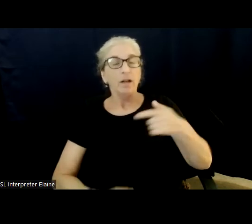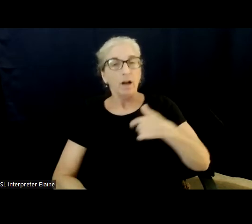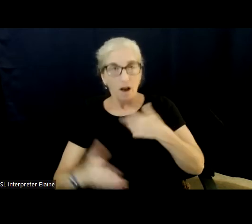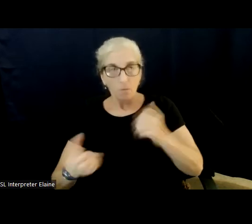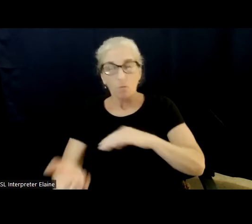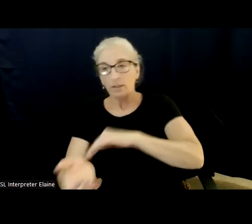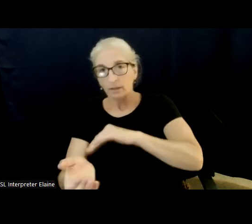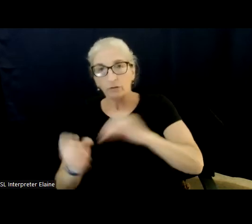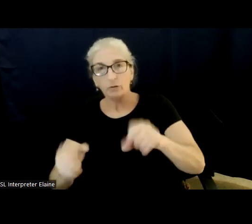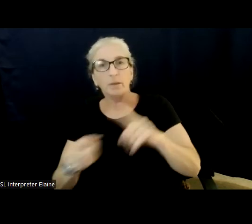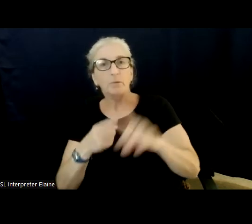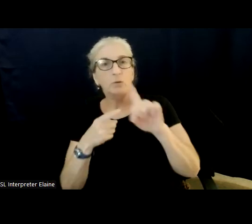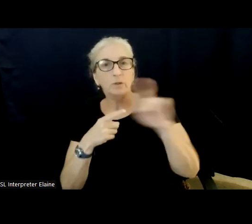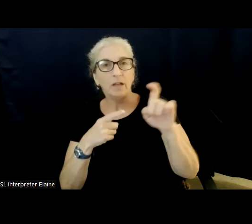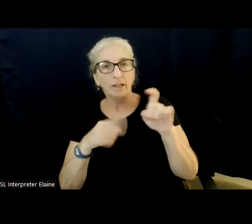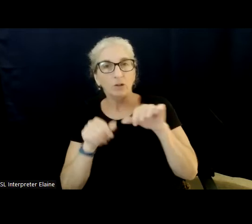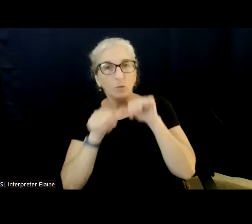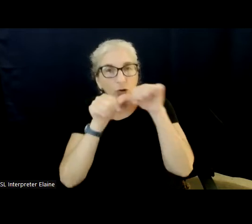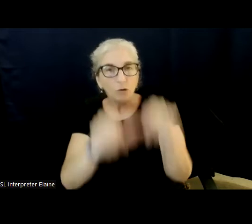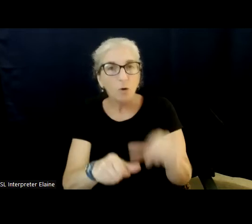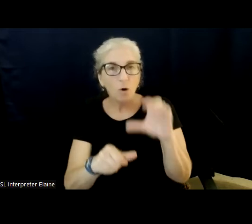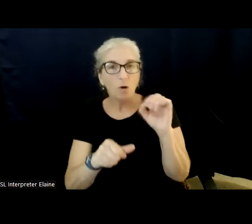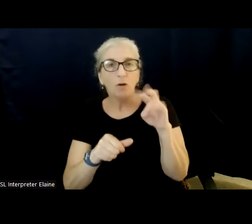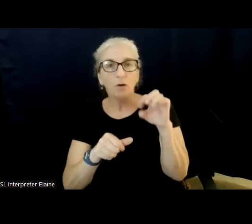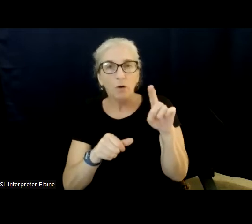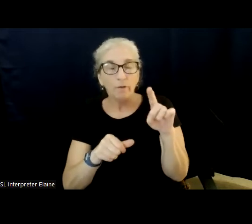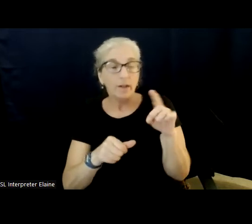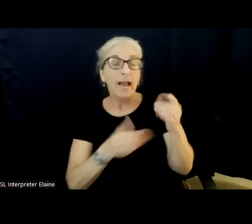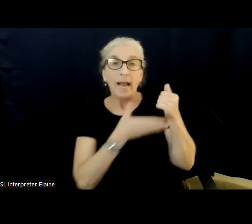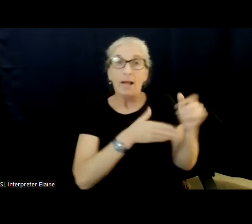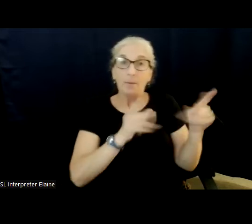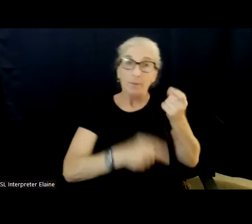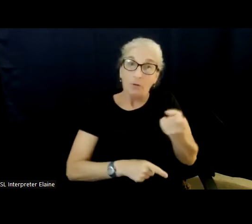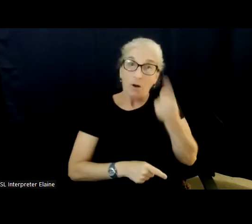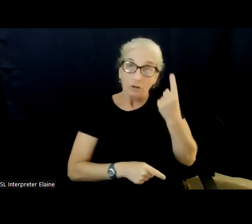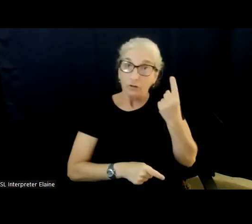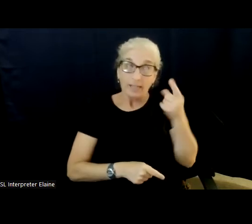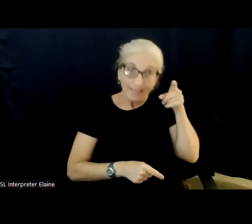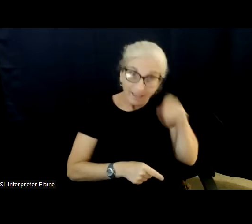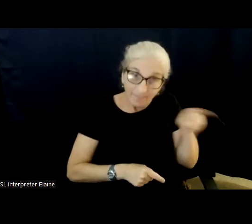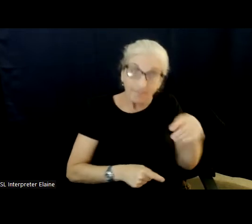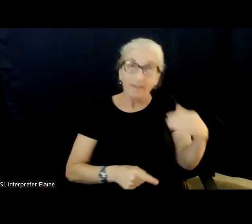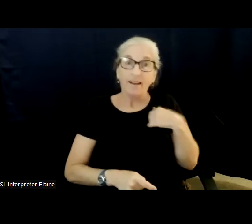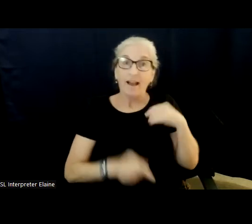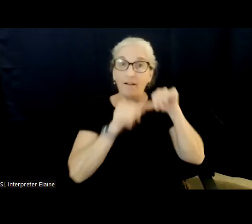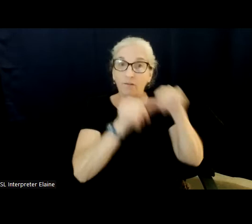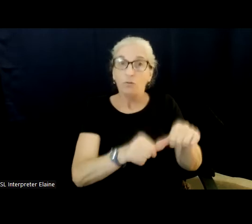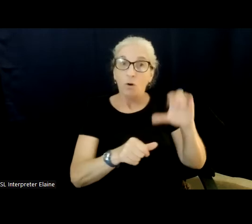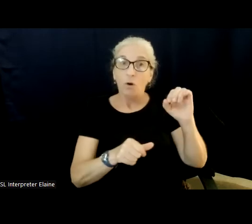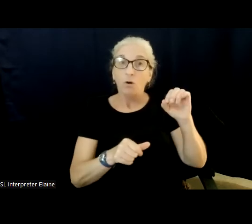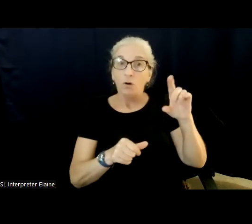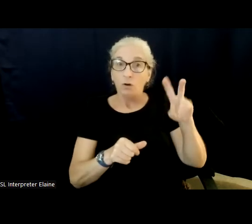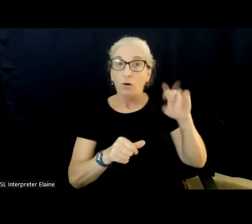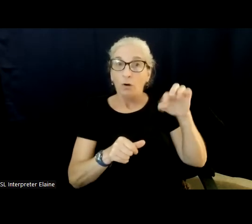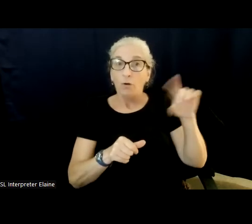and educate the public so they can know that they have long COVID. Long COVID is estimated to affect between 2 and 7 million Americans. Senator